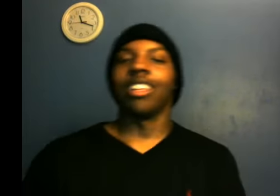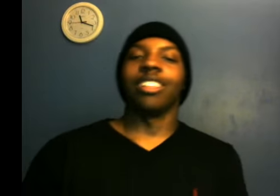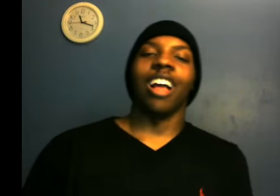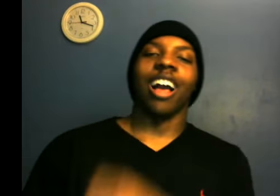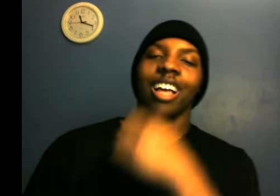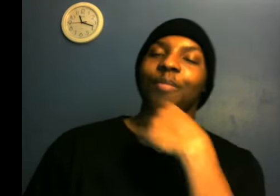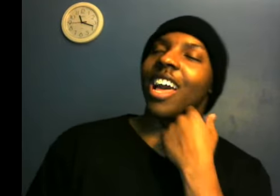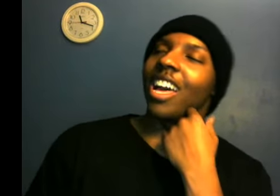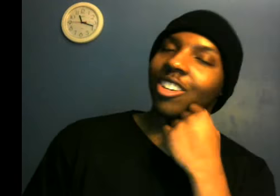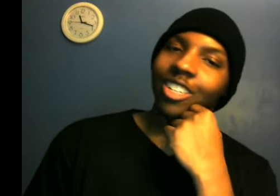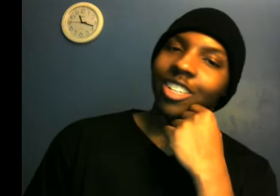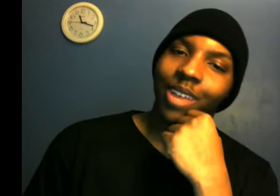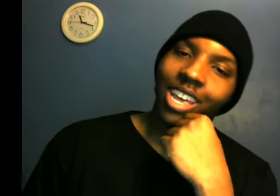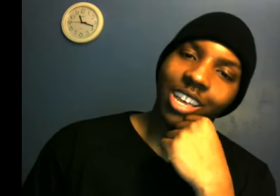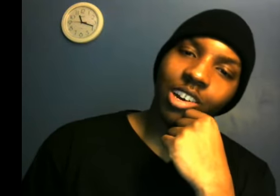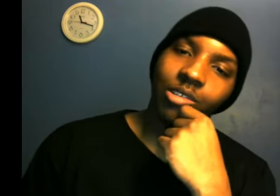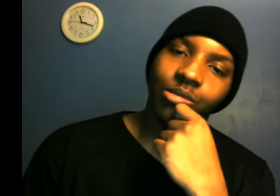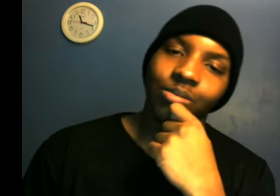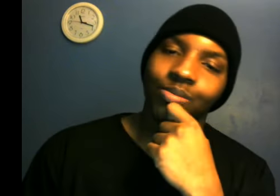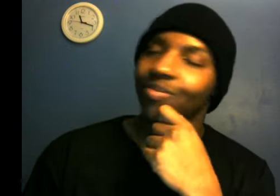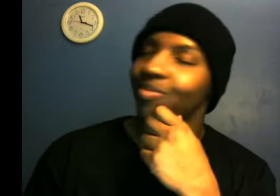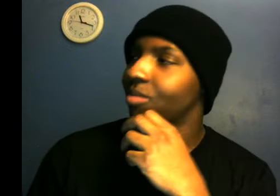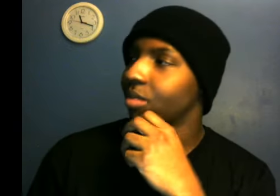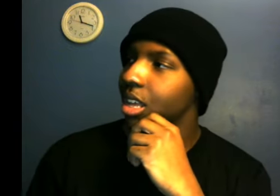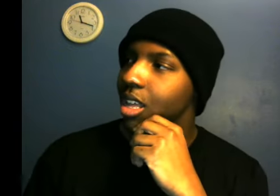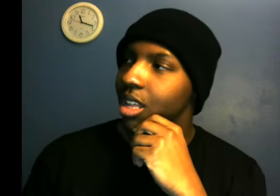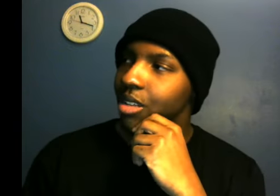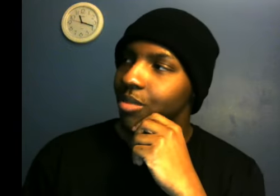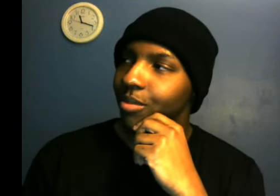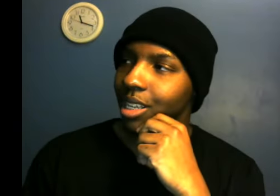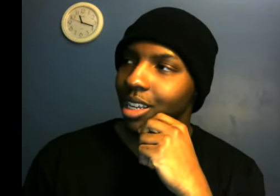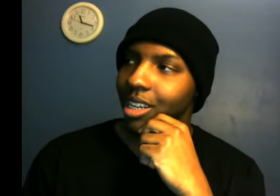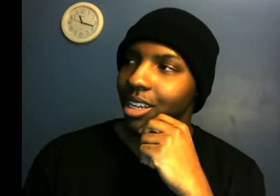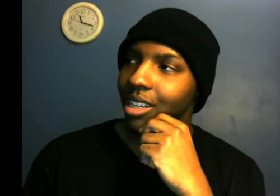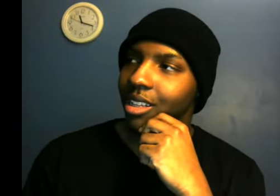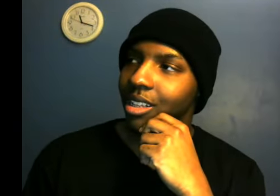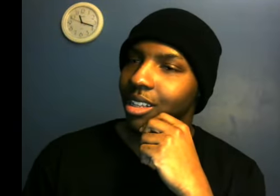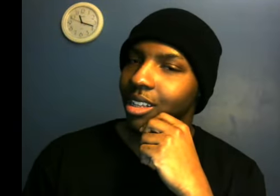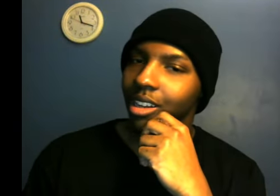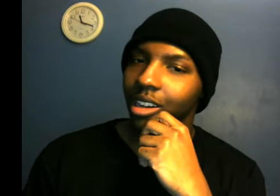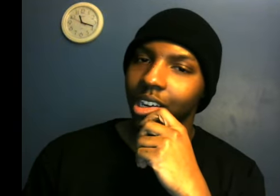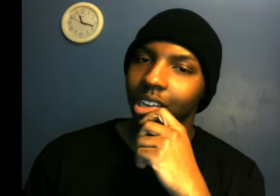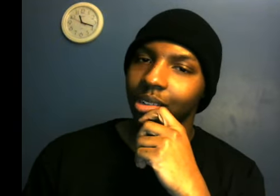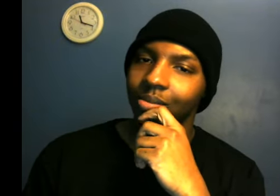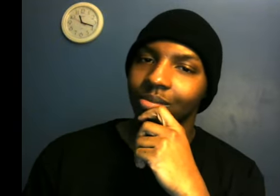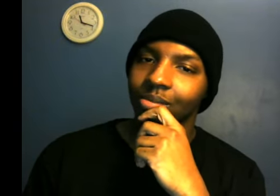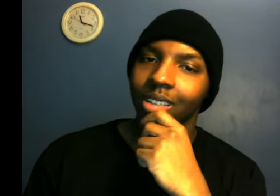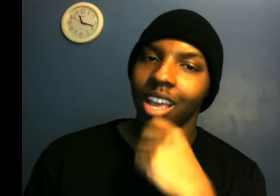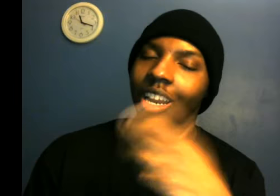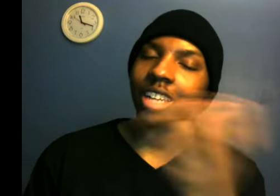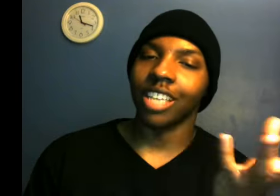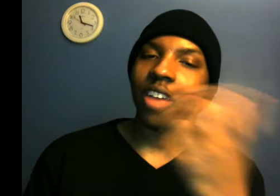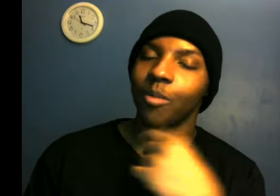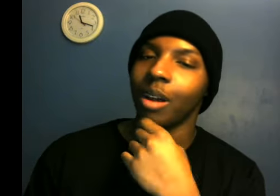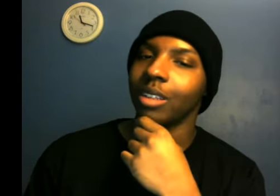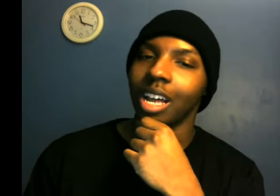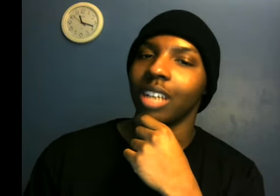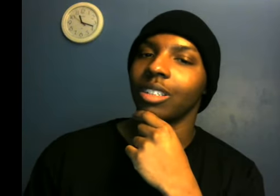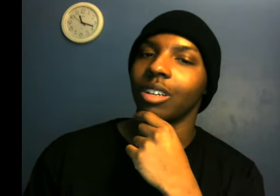I got my hat on because my head coat. But yeah. And I just came from outside. So